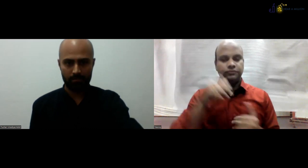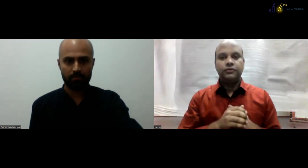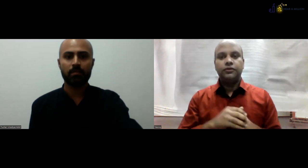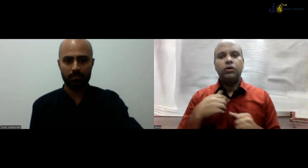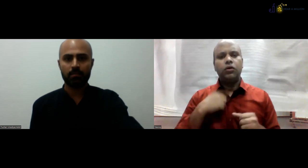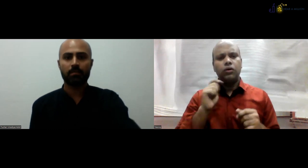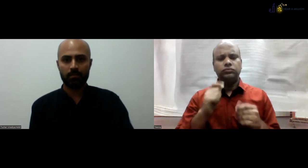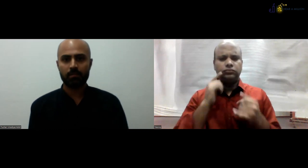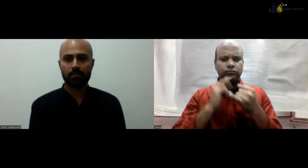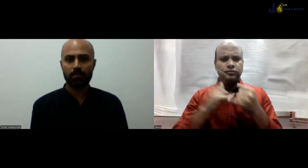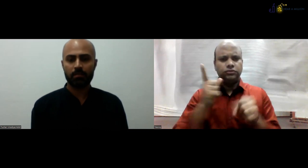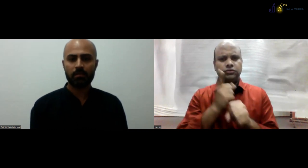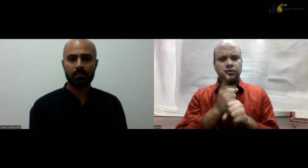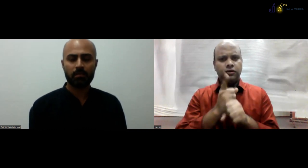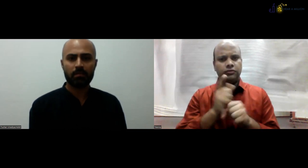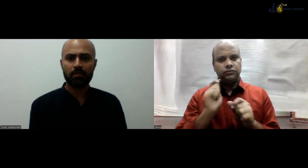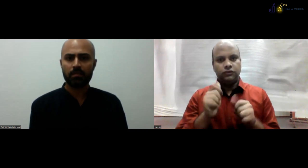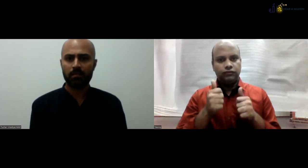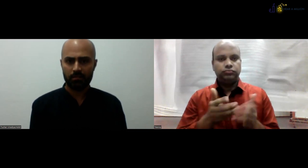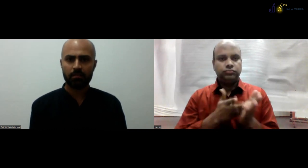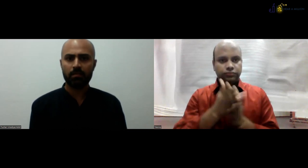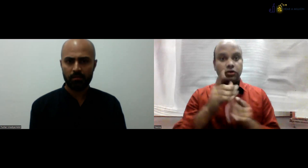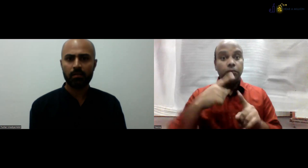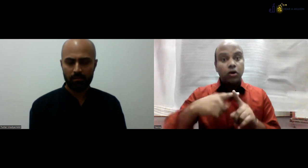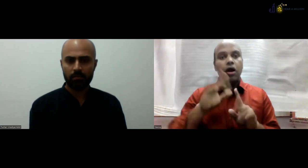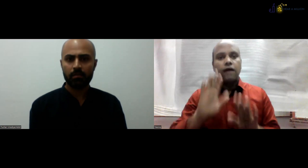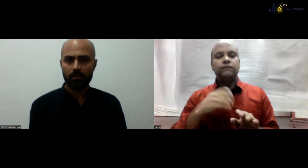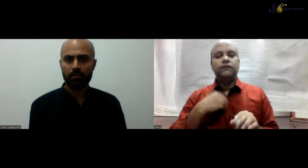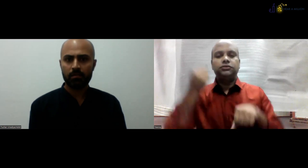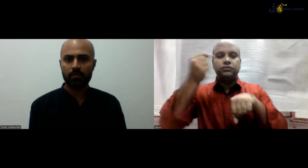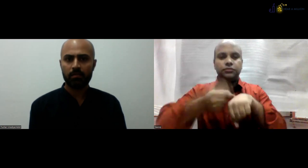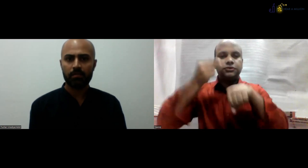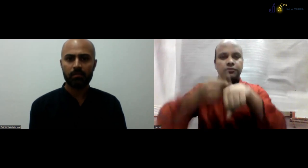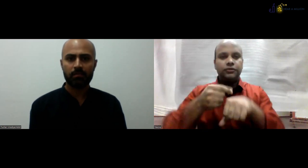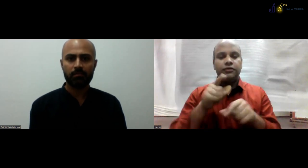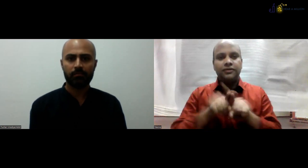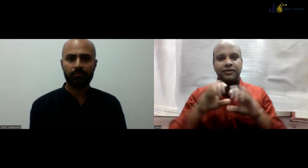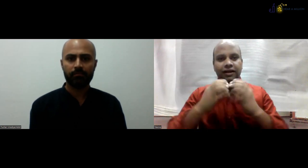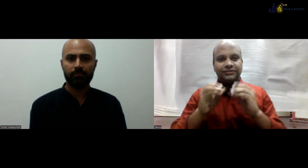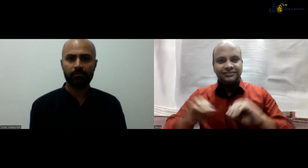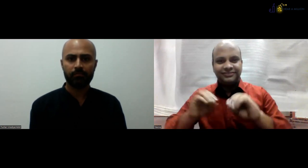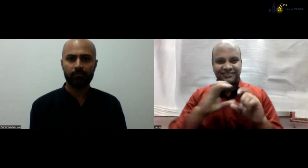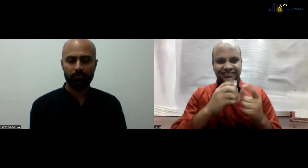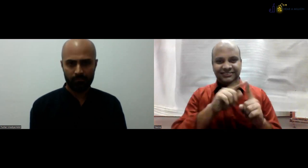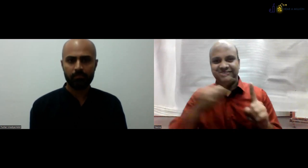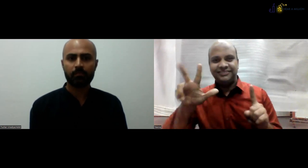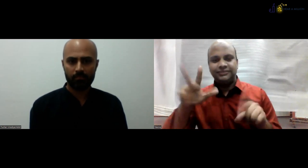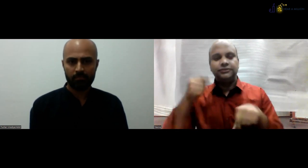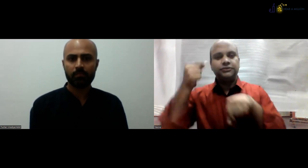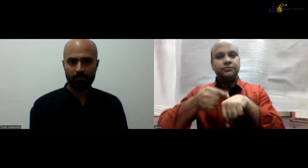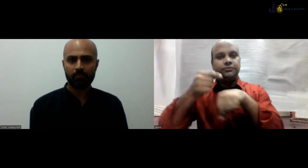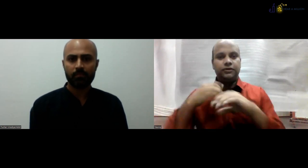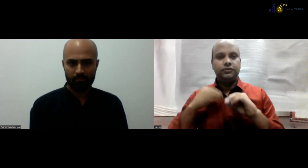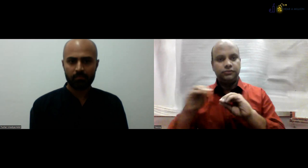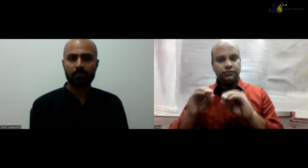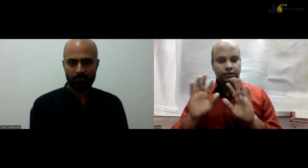name. I'm from Rajasthan. So I'm working as an ISL teacher. yeah. few times.